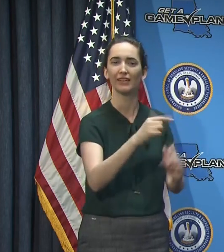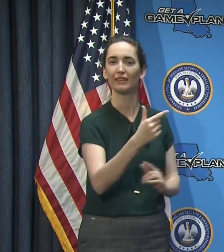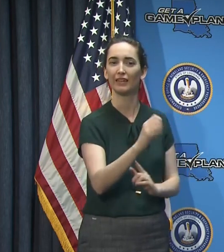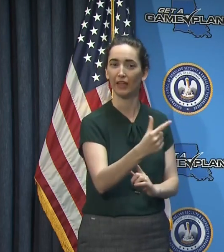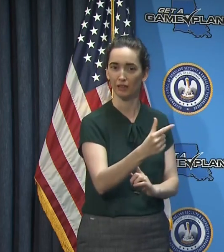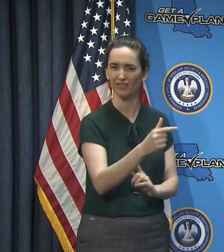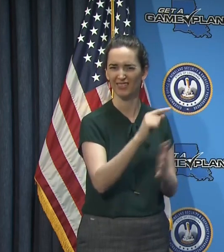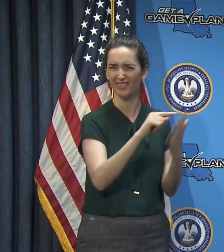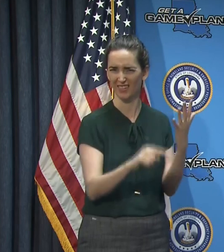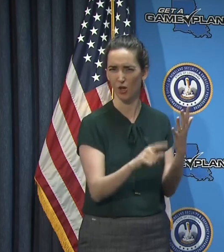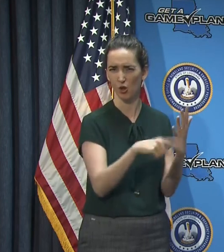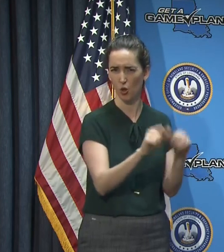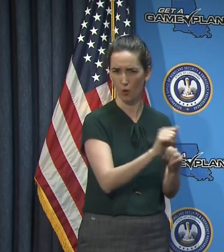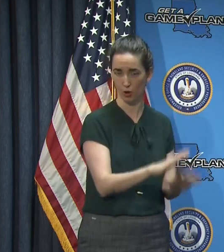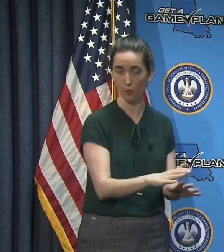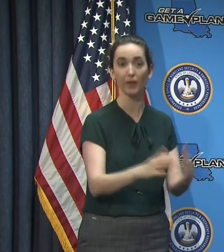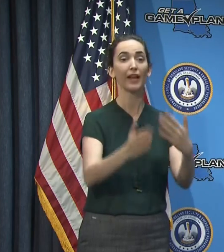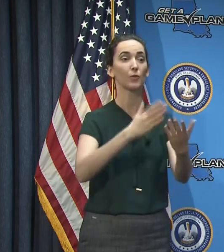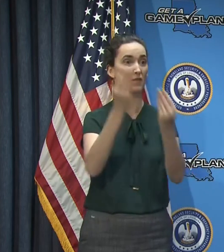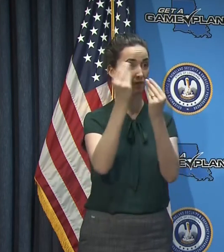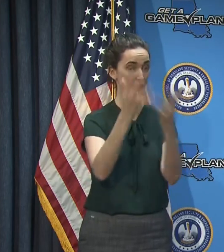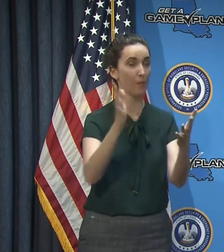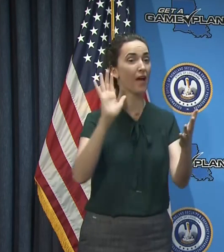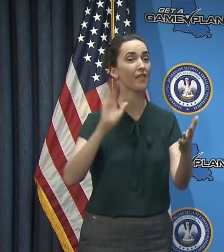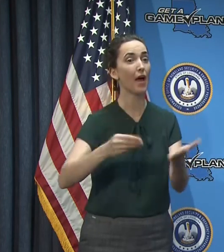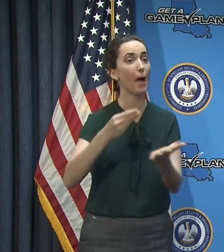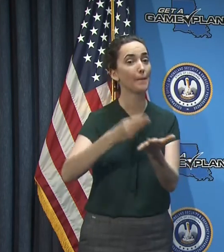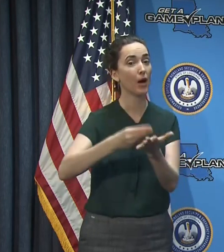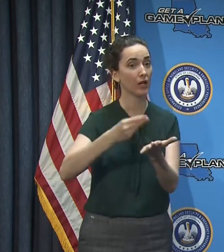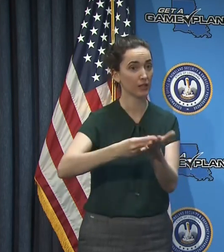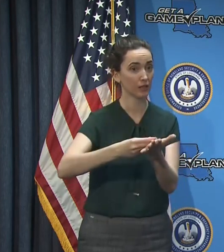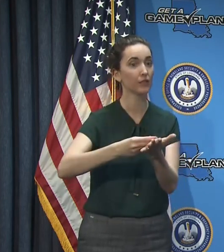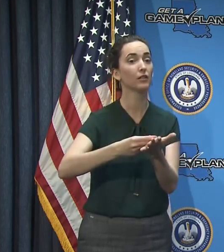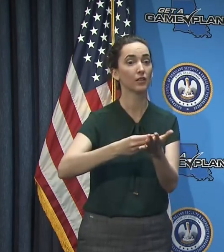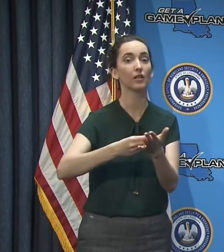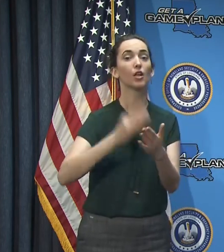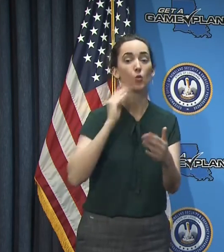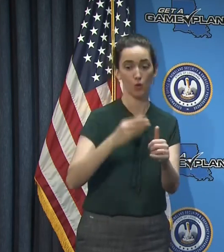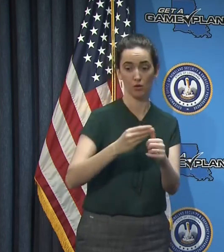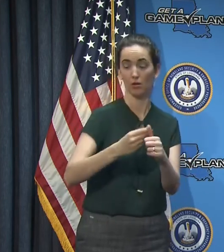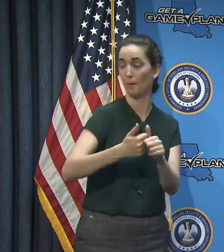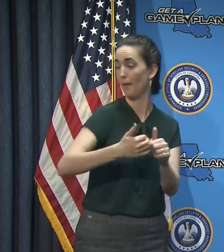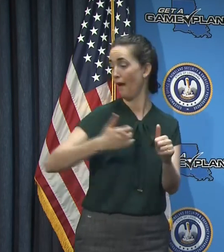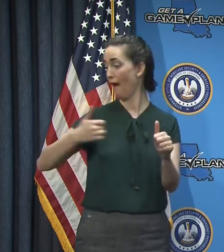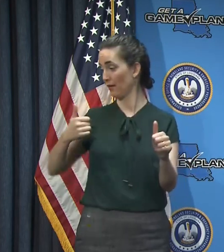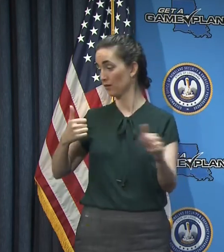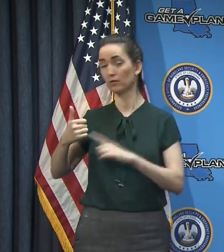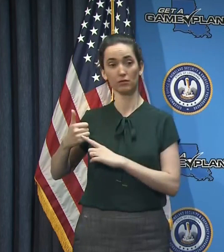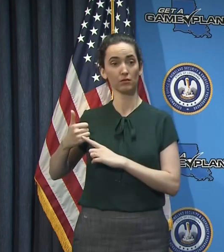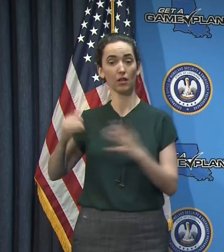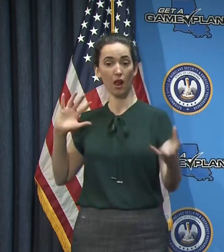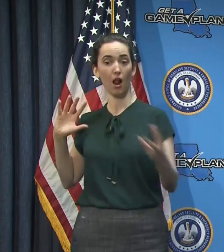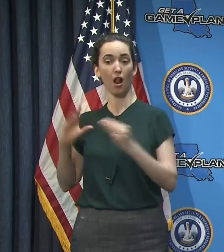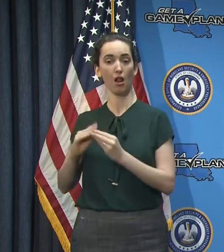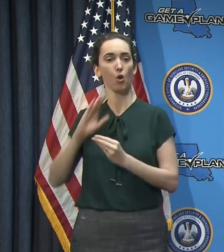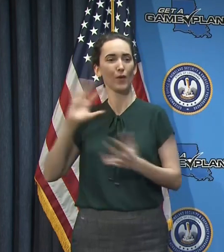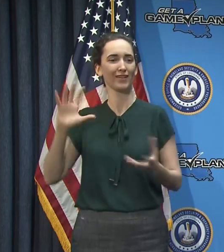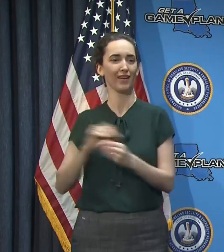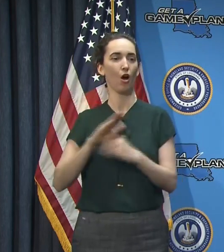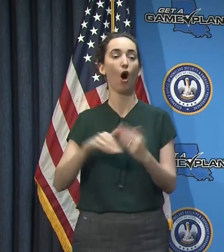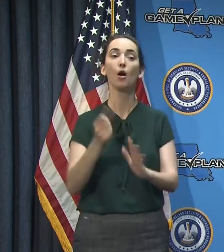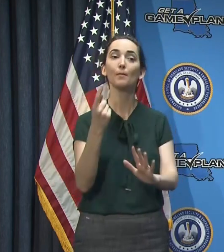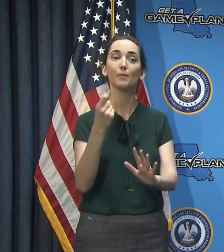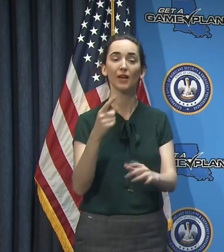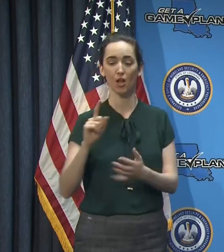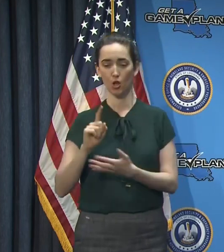Those payments are retroactive, but only to the week that ended on April the 4th. So this is the second week. I've